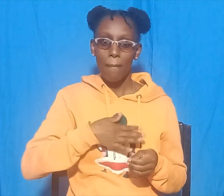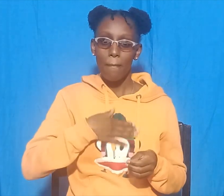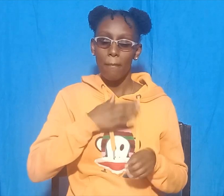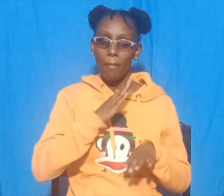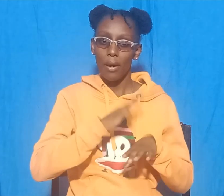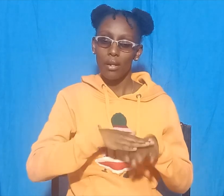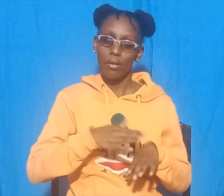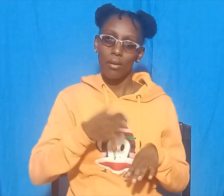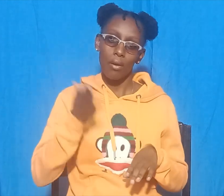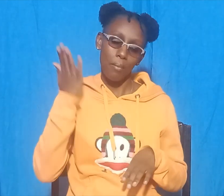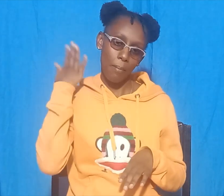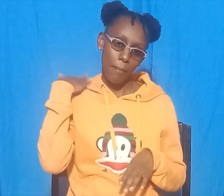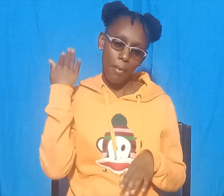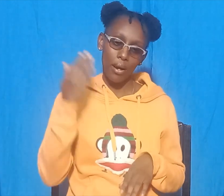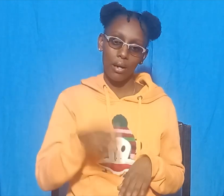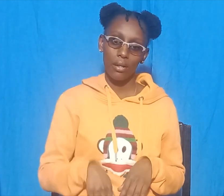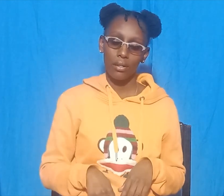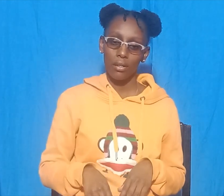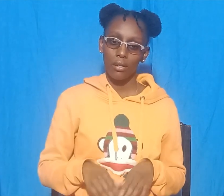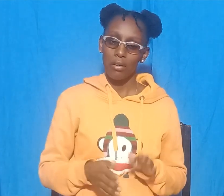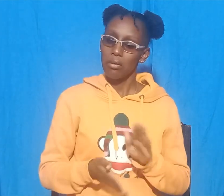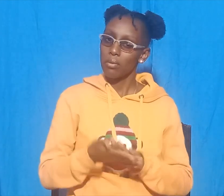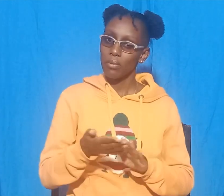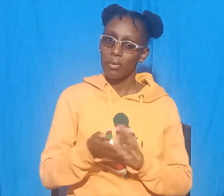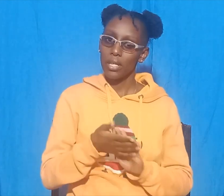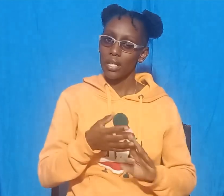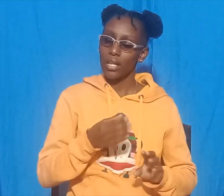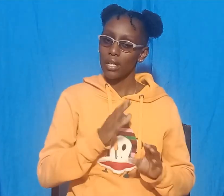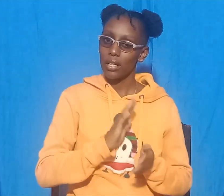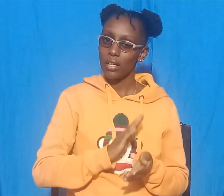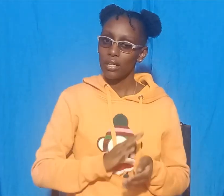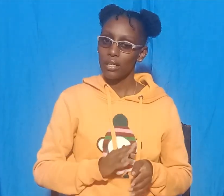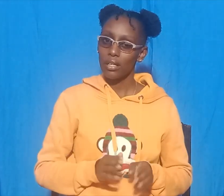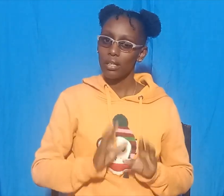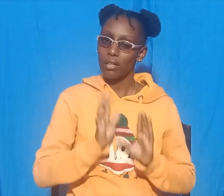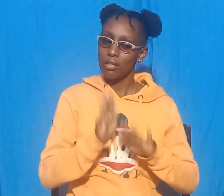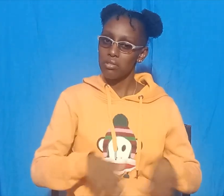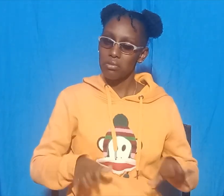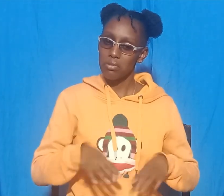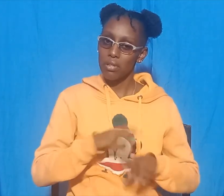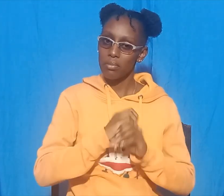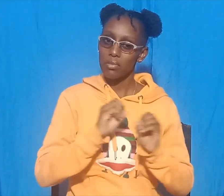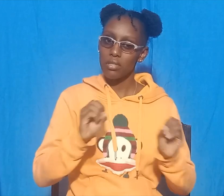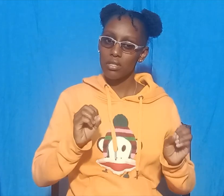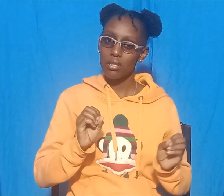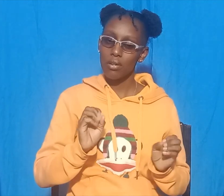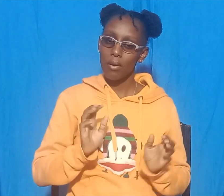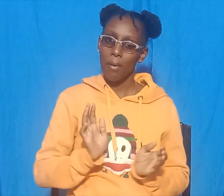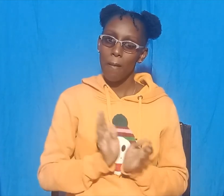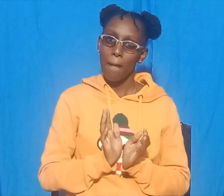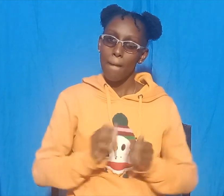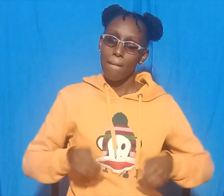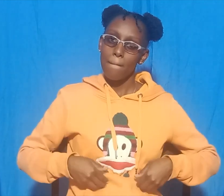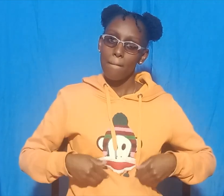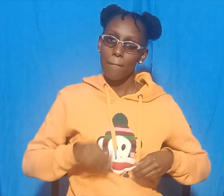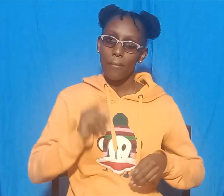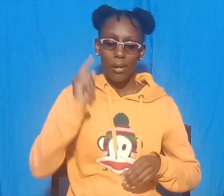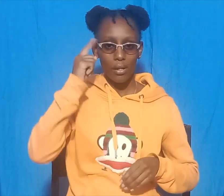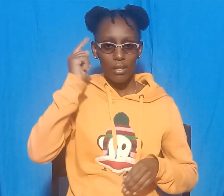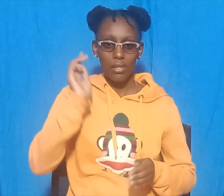I shall not swim very quickly. The monkey thought. The day is very hot. It